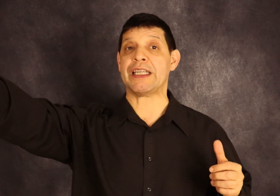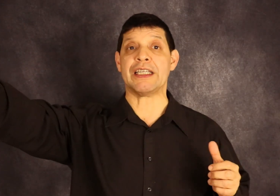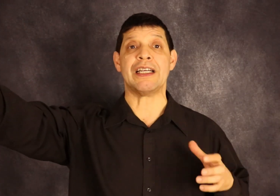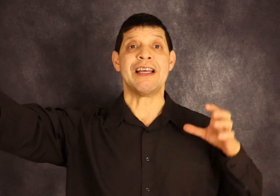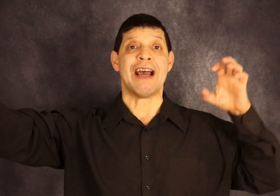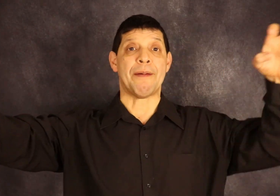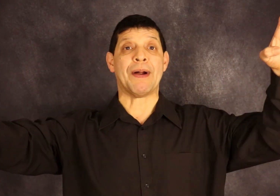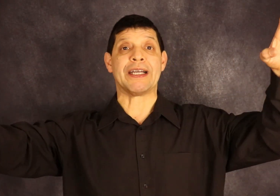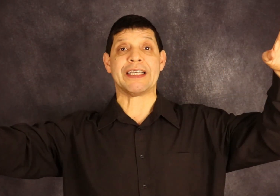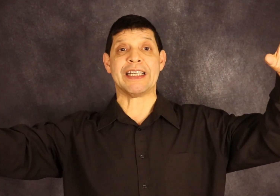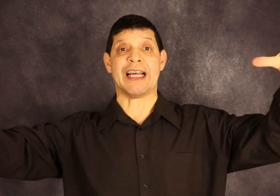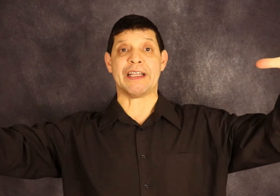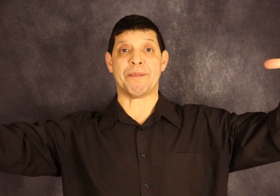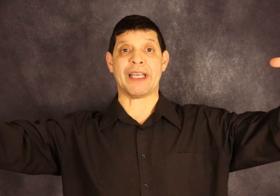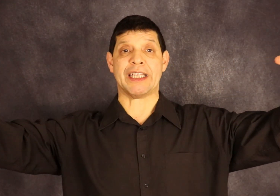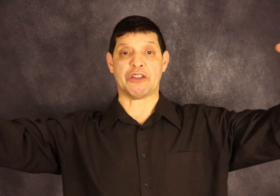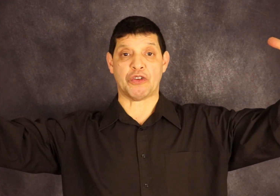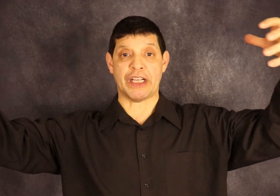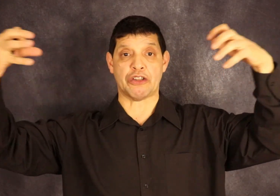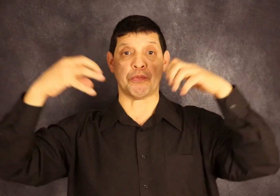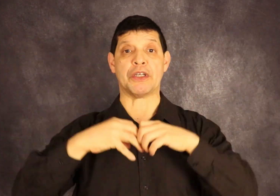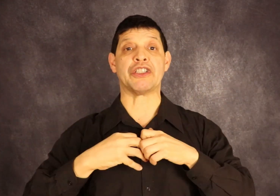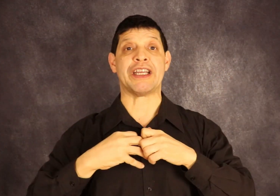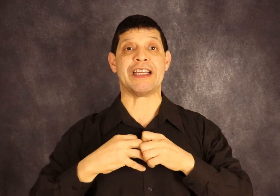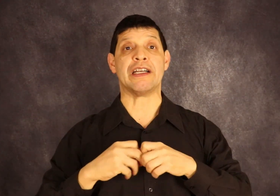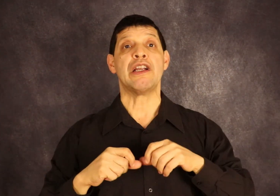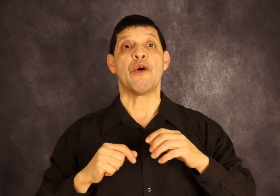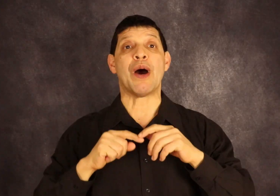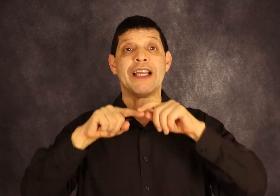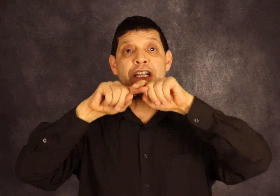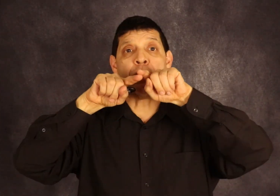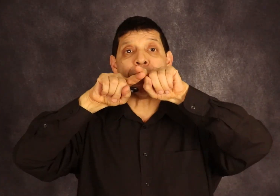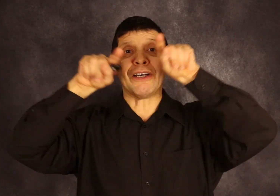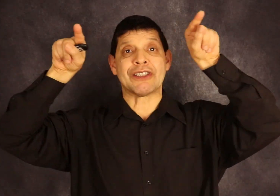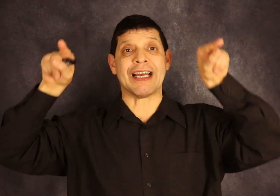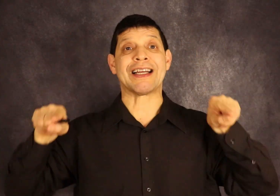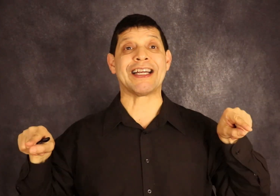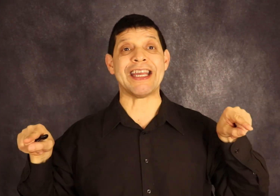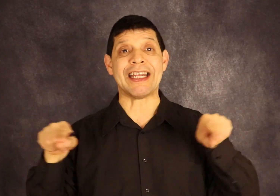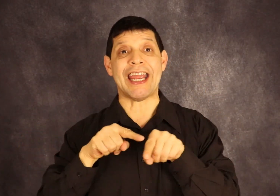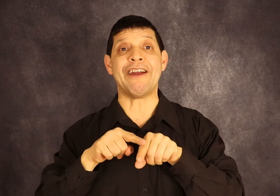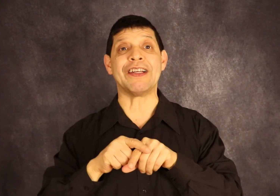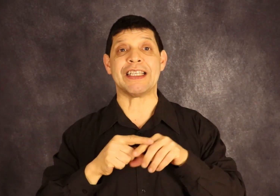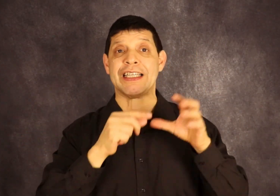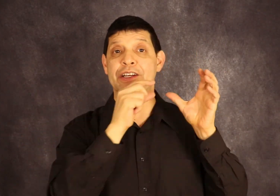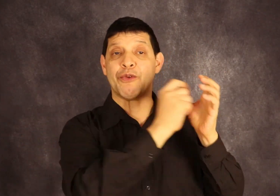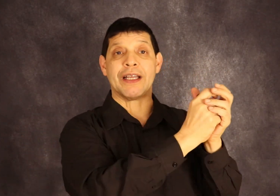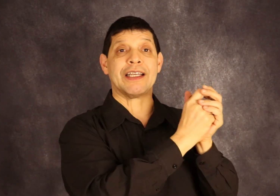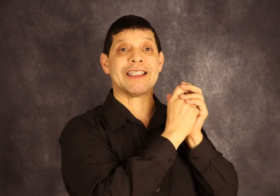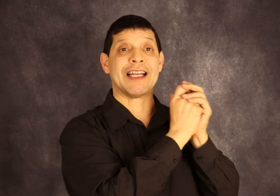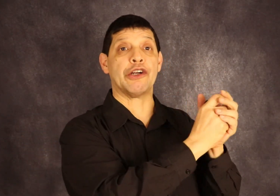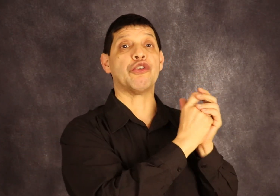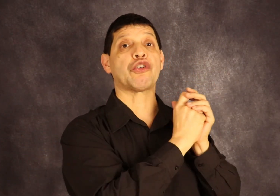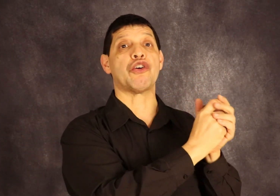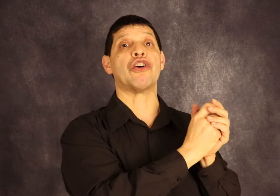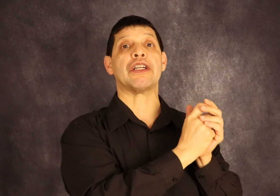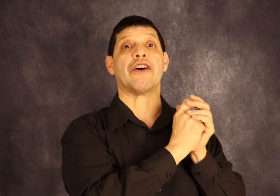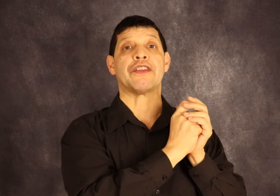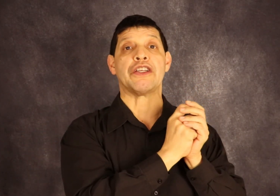here, a part there, and then bringing it together to build it here. While Elon Musk can create everything in his little corner of the